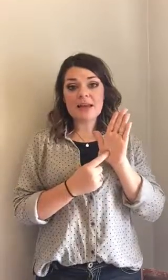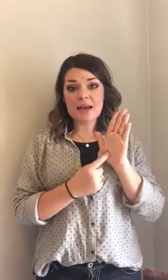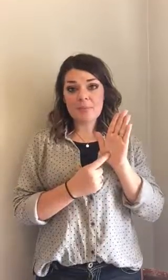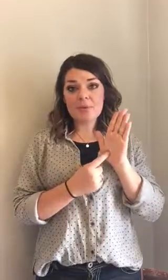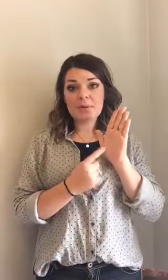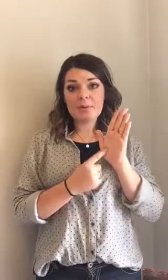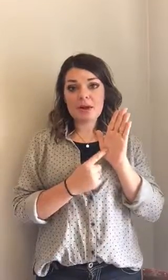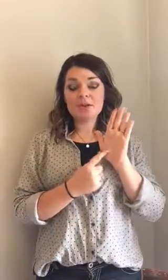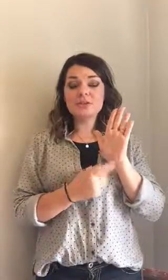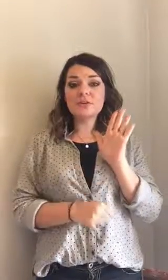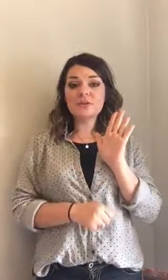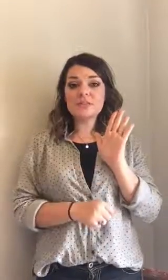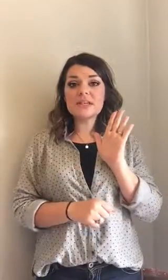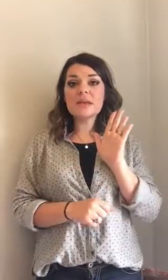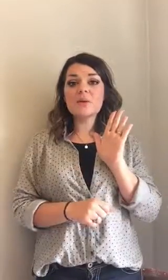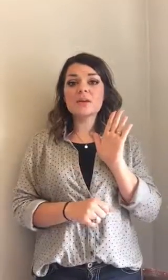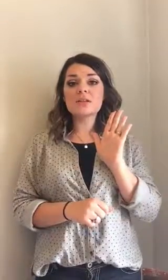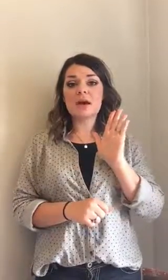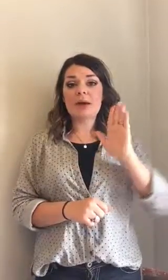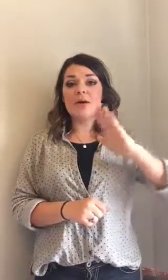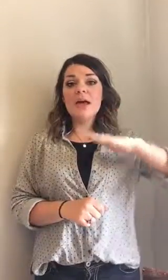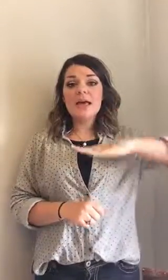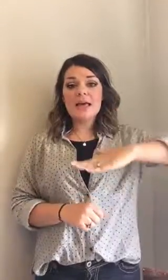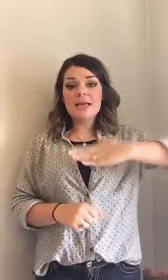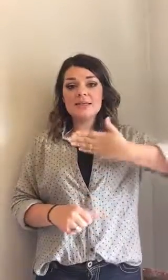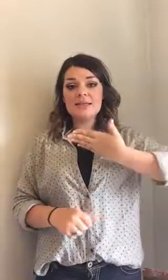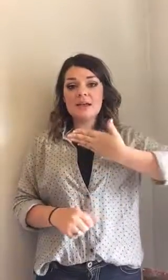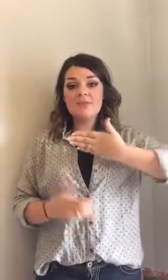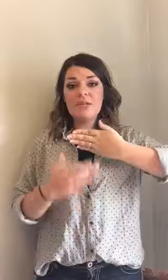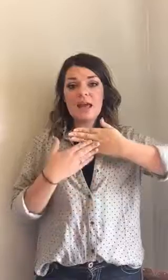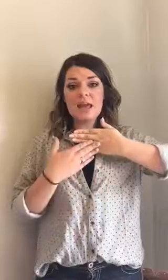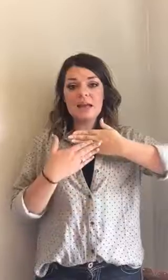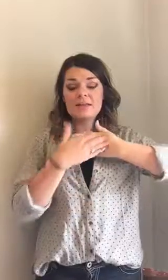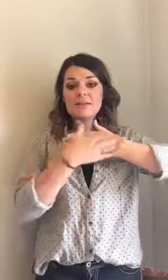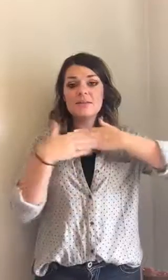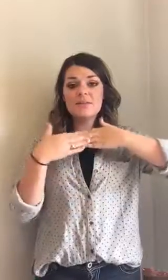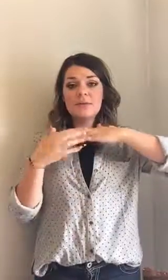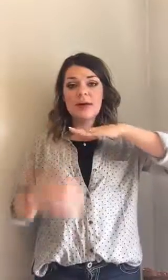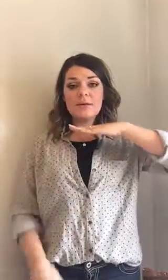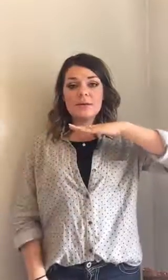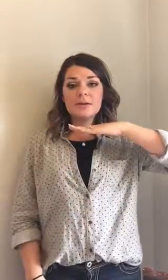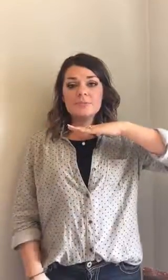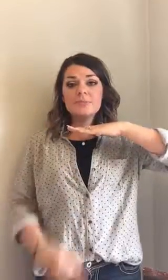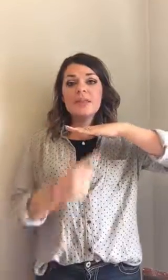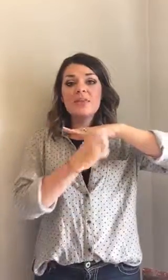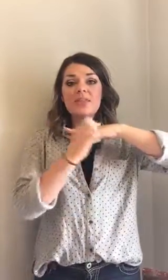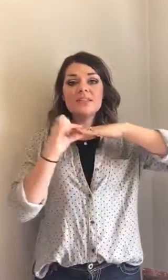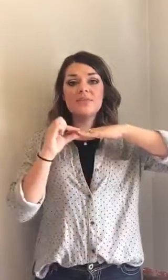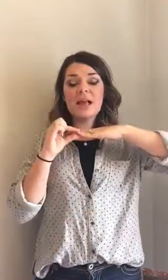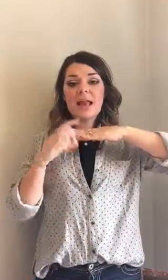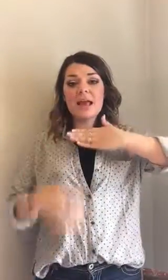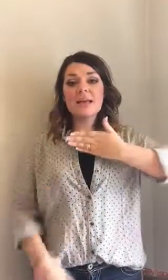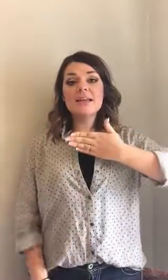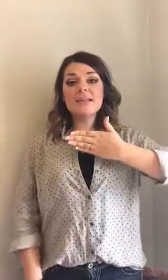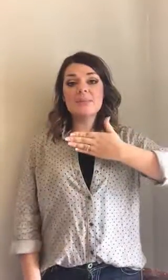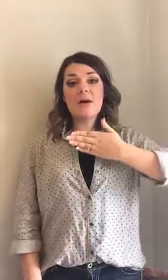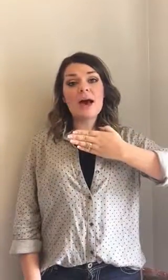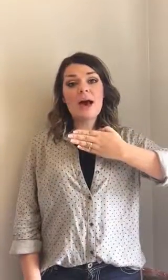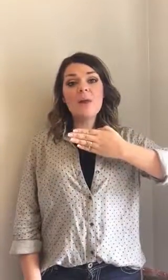up better. So the first thing that we're gonna talk about is a flat hand. Okay this flat hand is about how